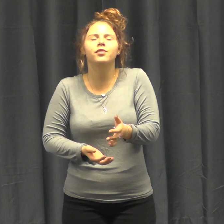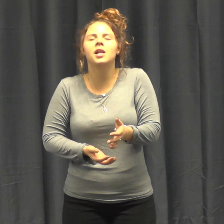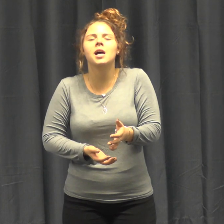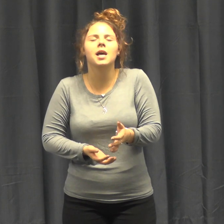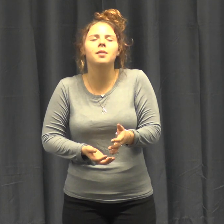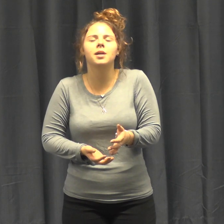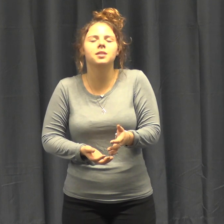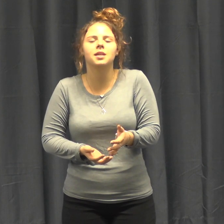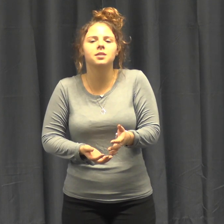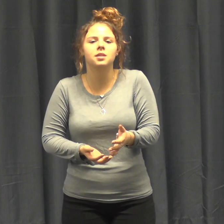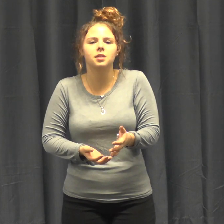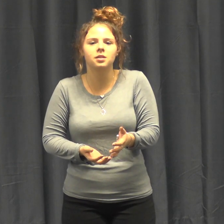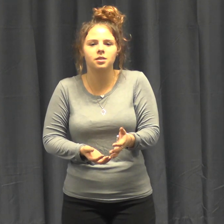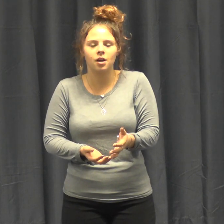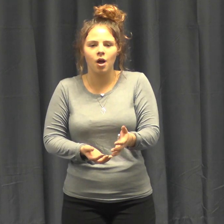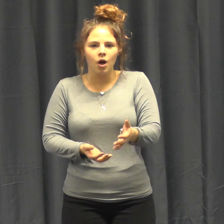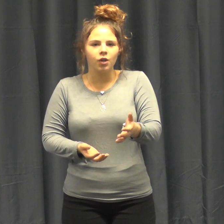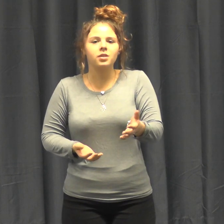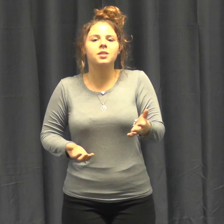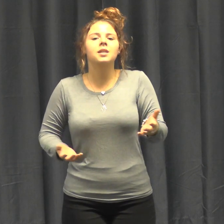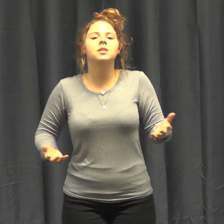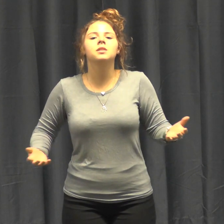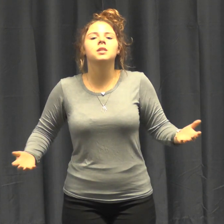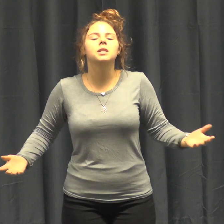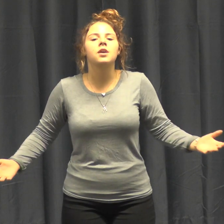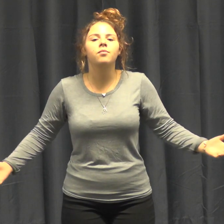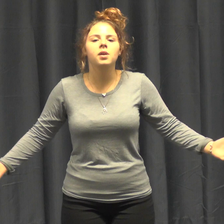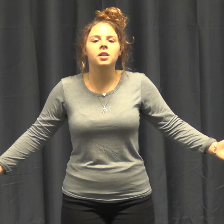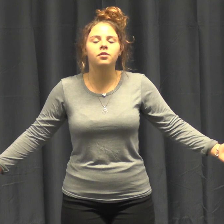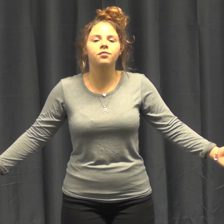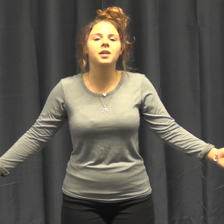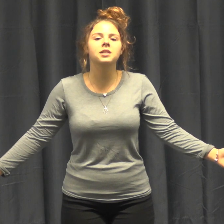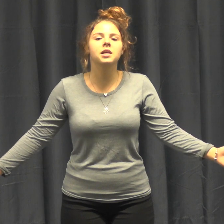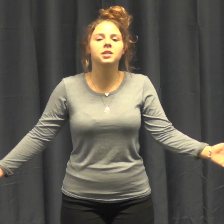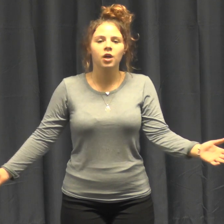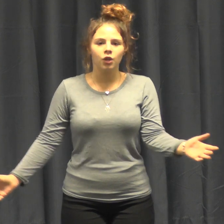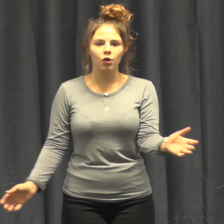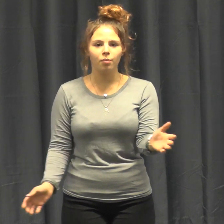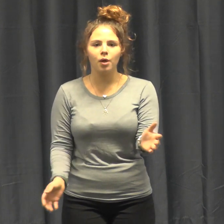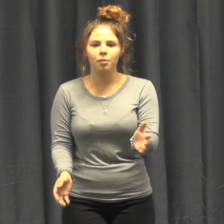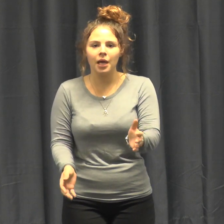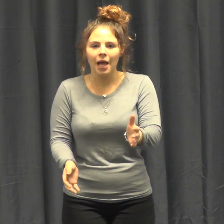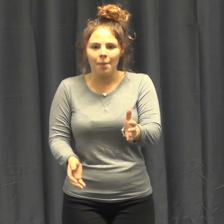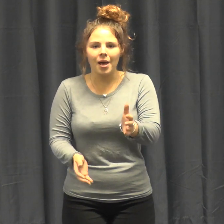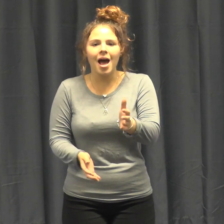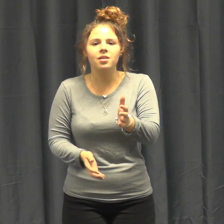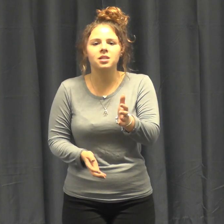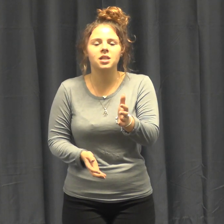flooded my senses Your sentences left me defenseless You built me palaces